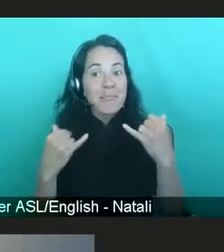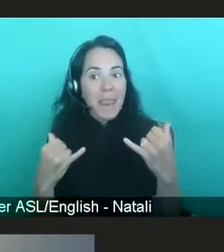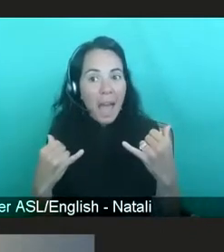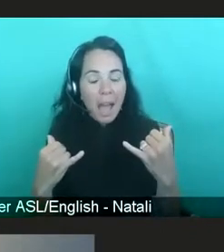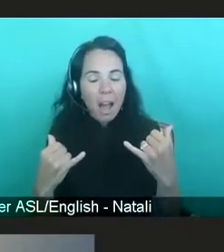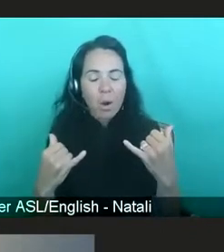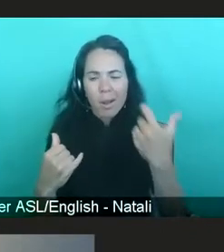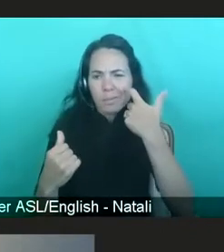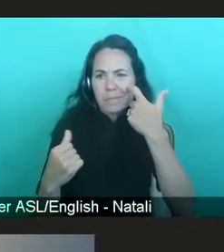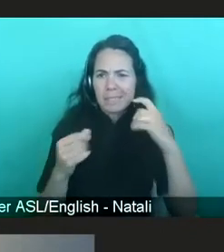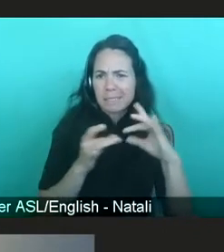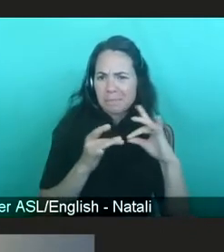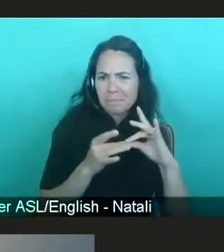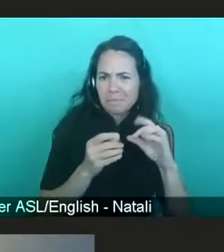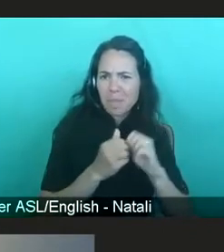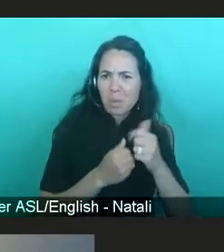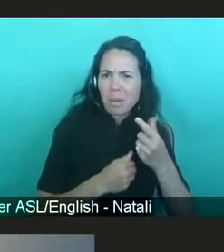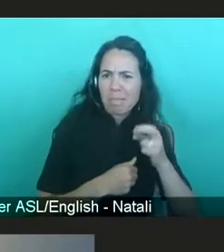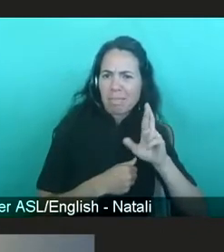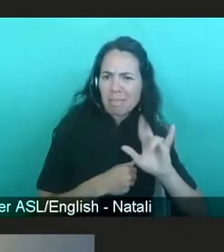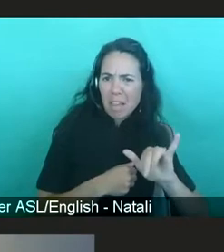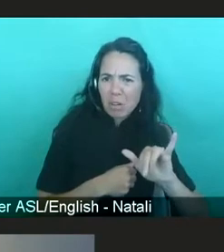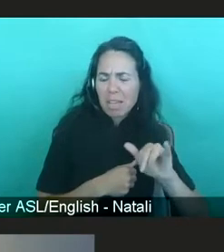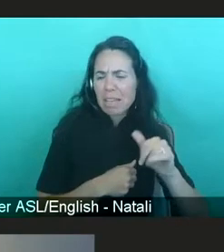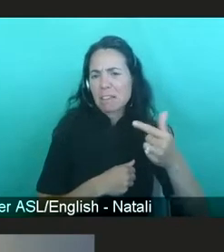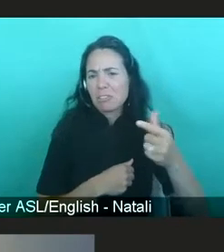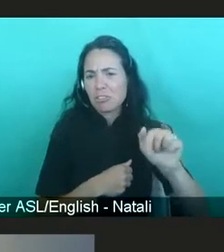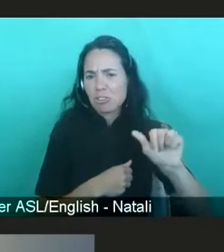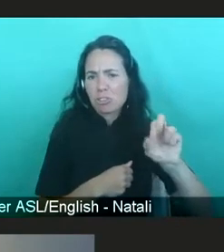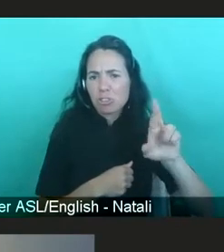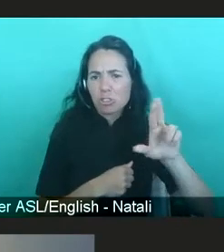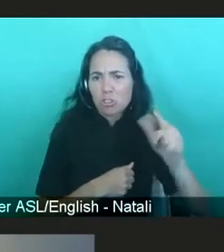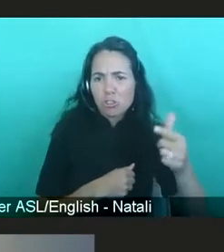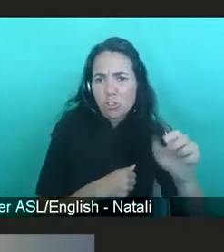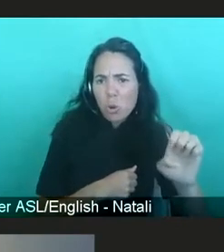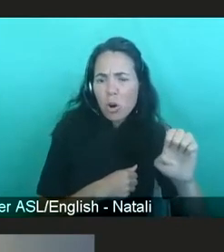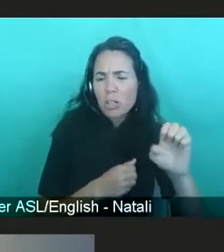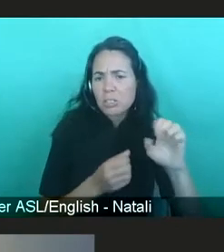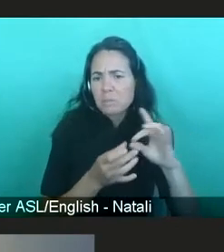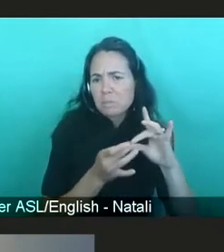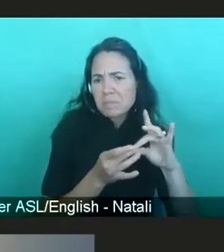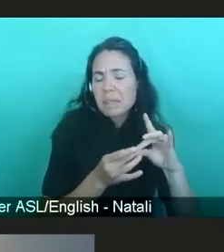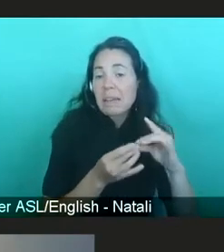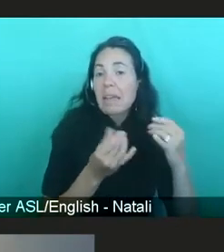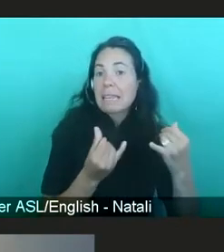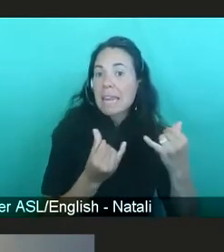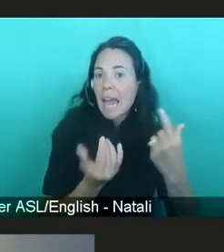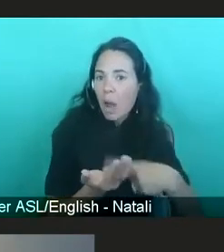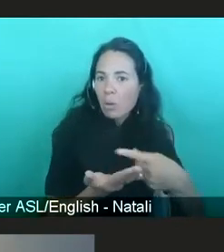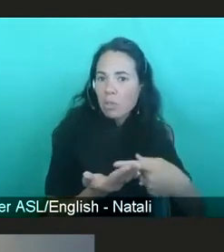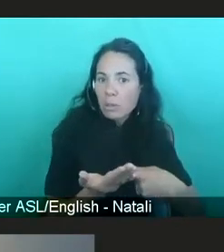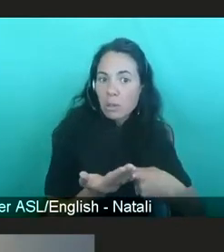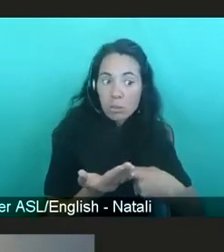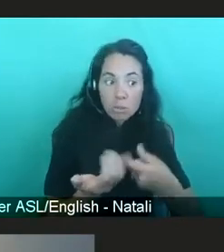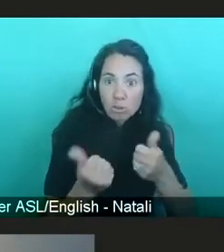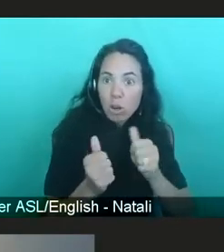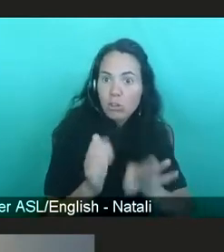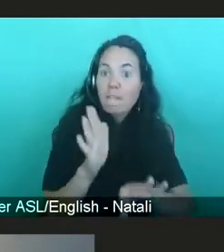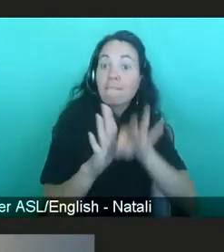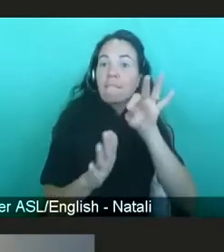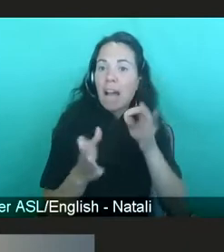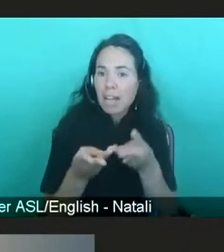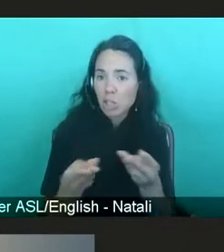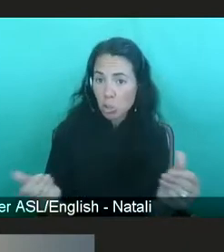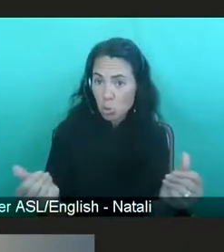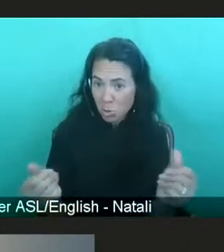with Larry and George, we're focused on finding a cure for HIV. And can we find a